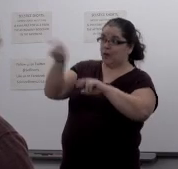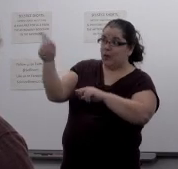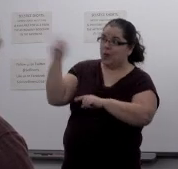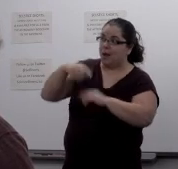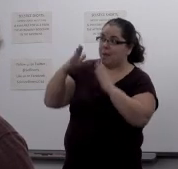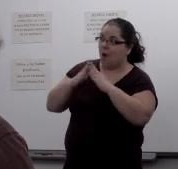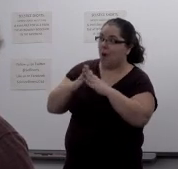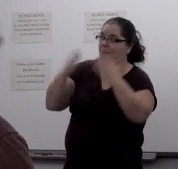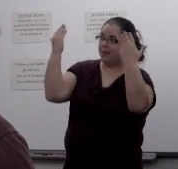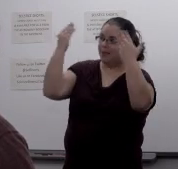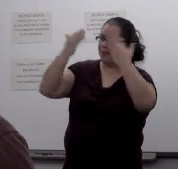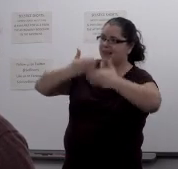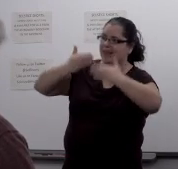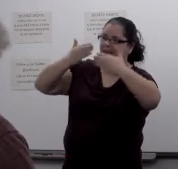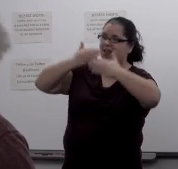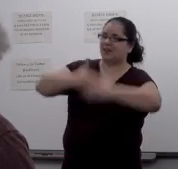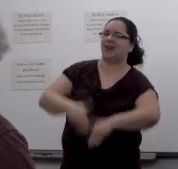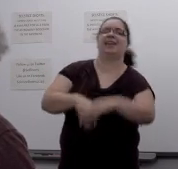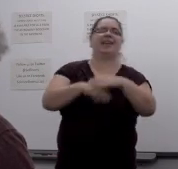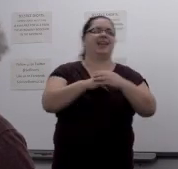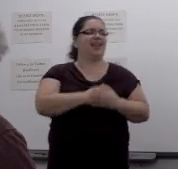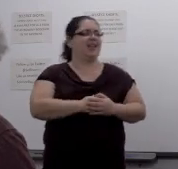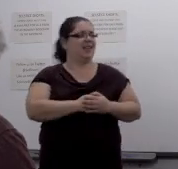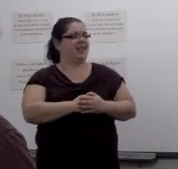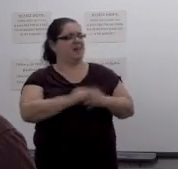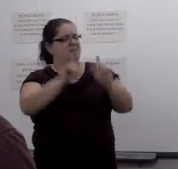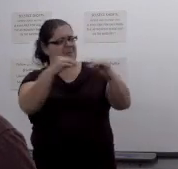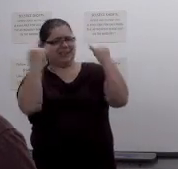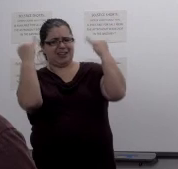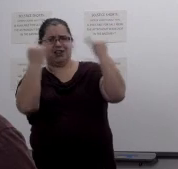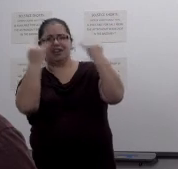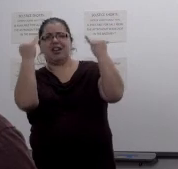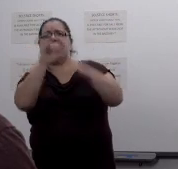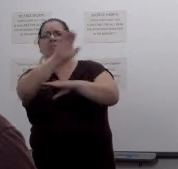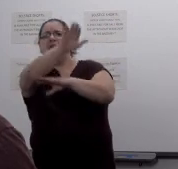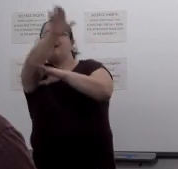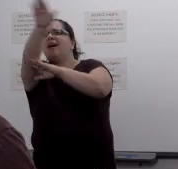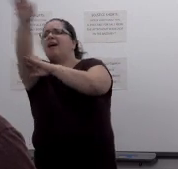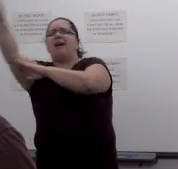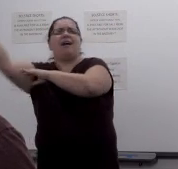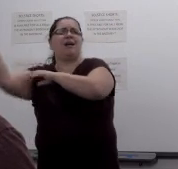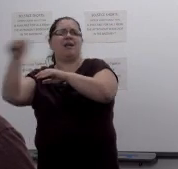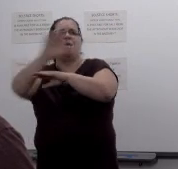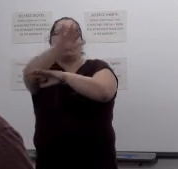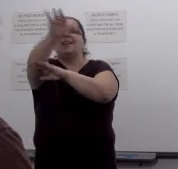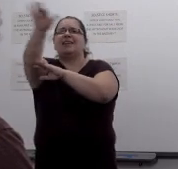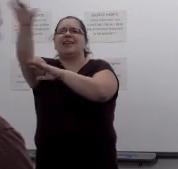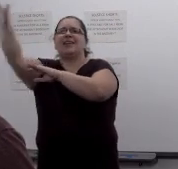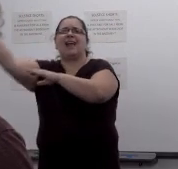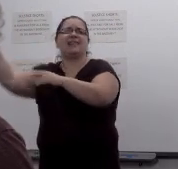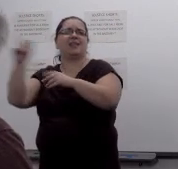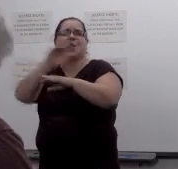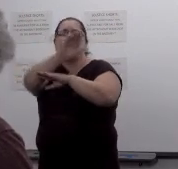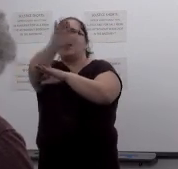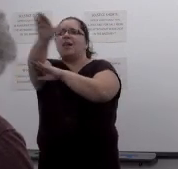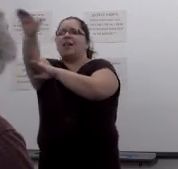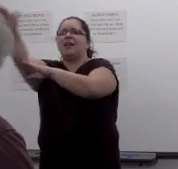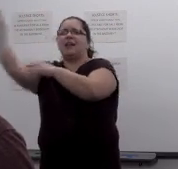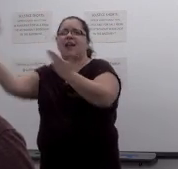you come home this evening But be sheep are in the wilderness, the wilderness, the wilderness